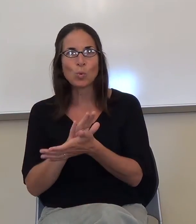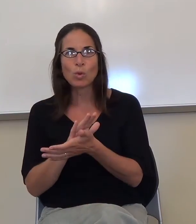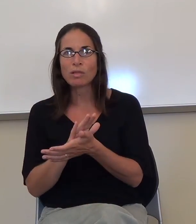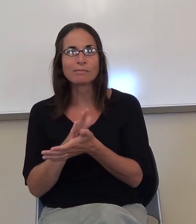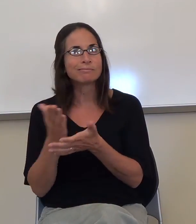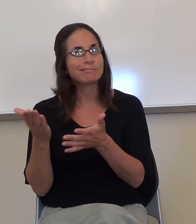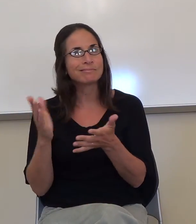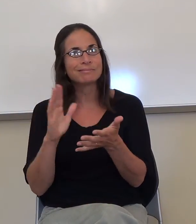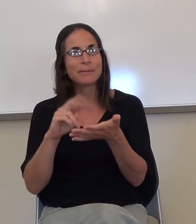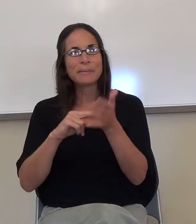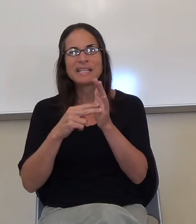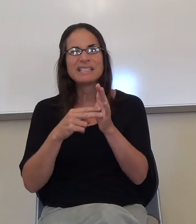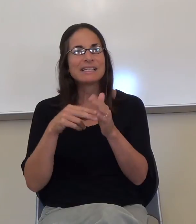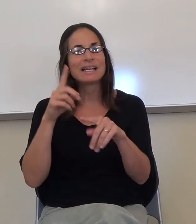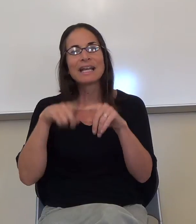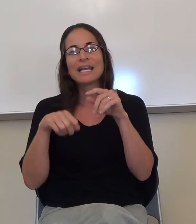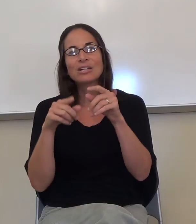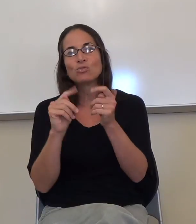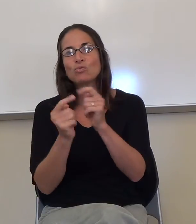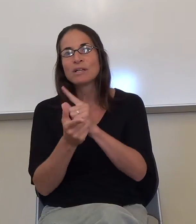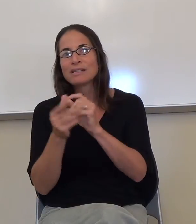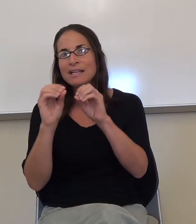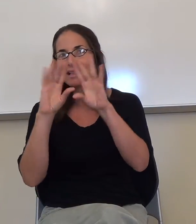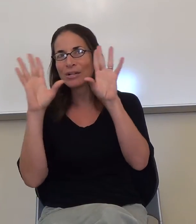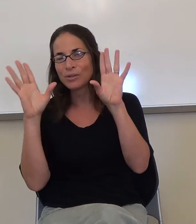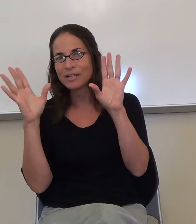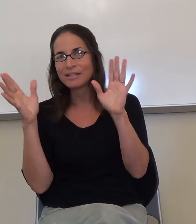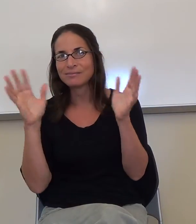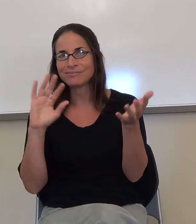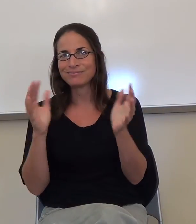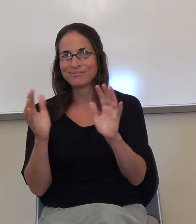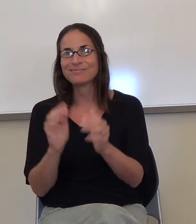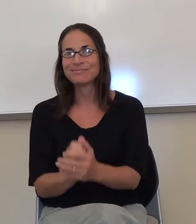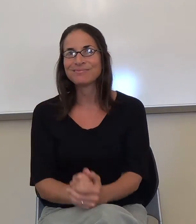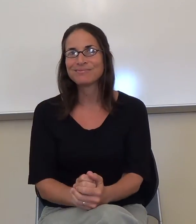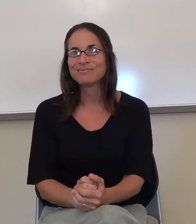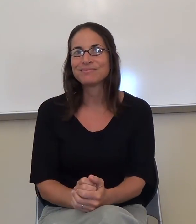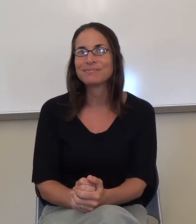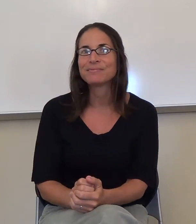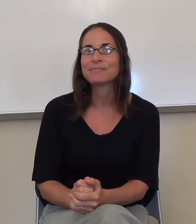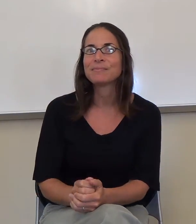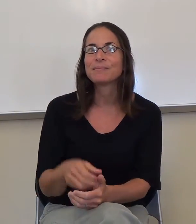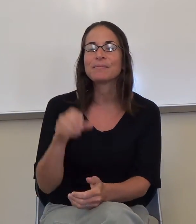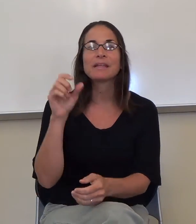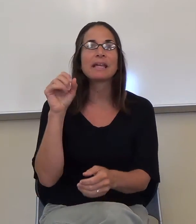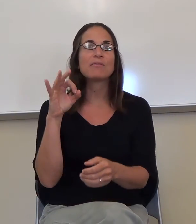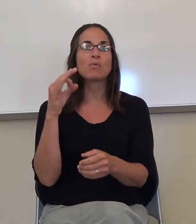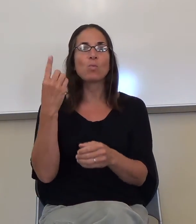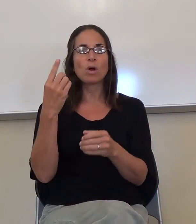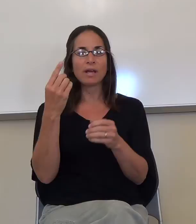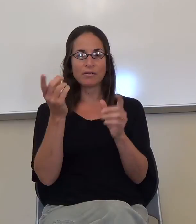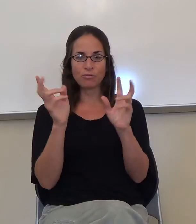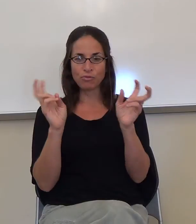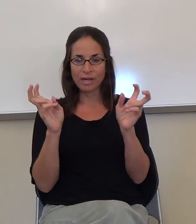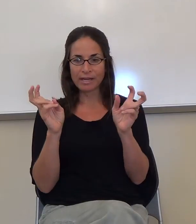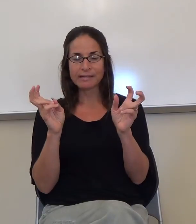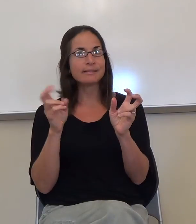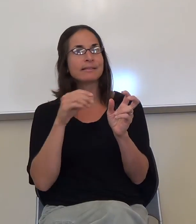idiomatic phrase. Something that doesn't translate well into another